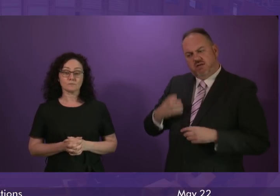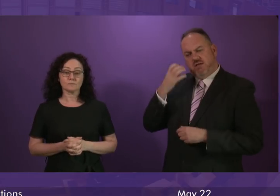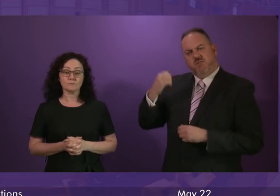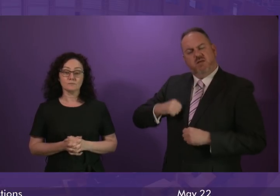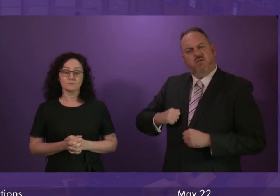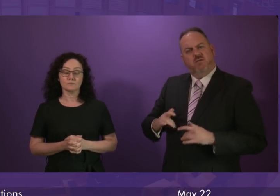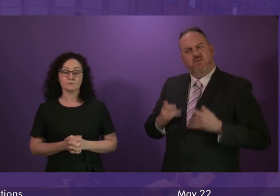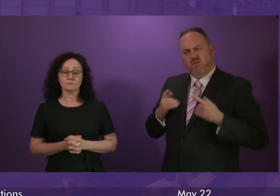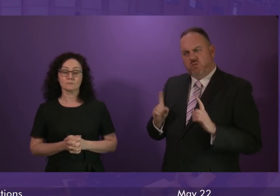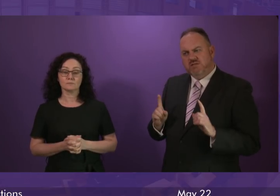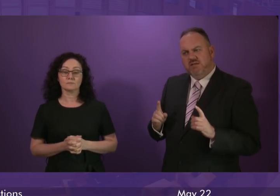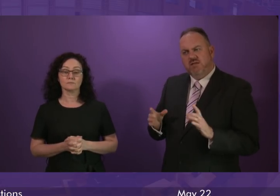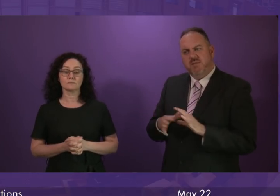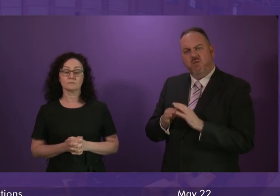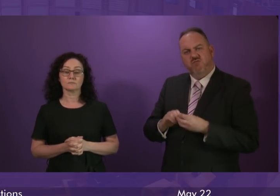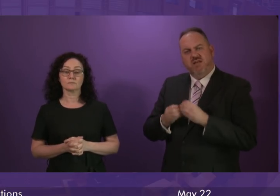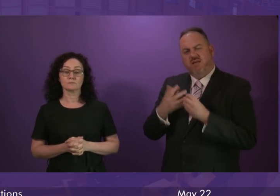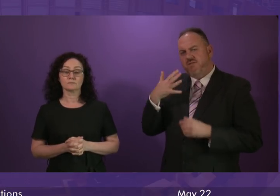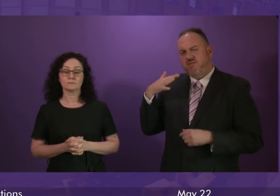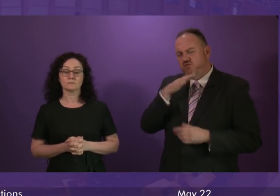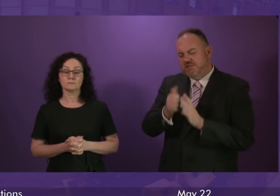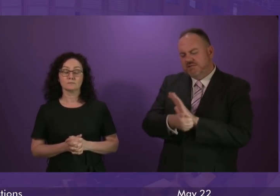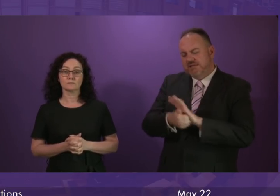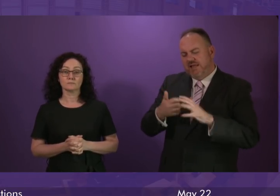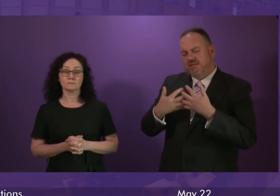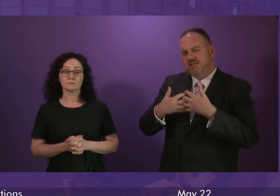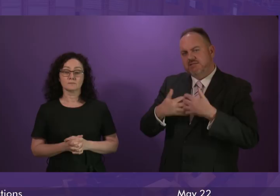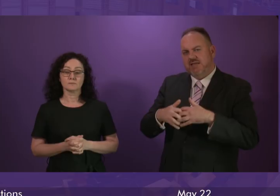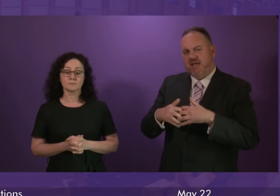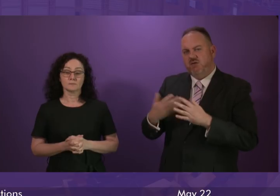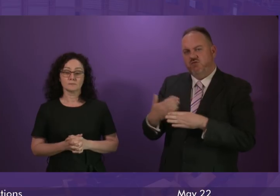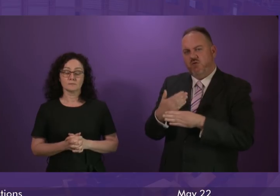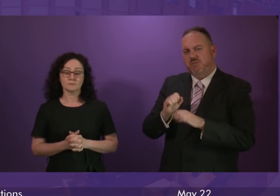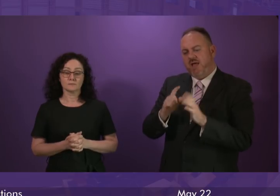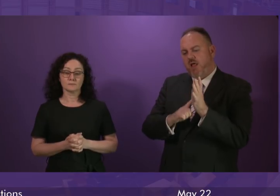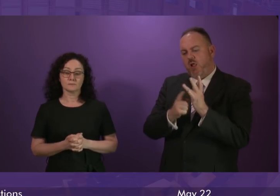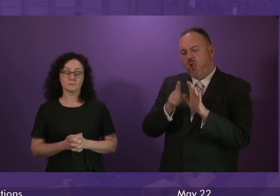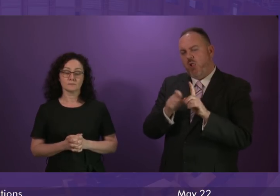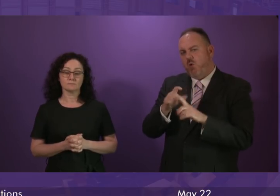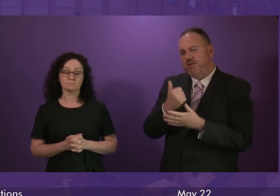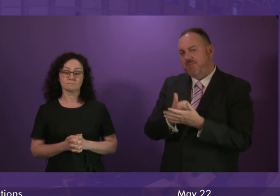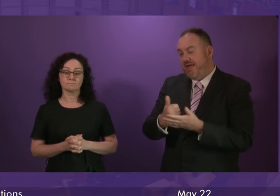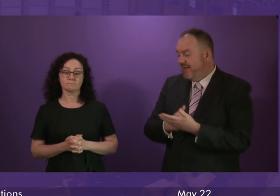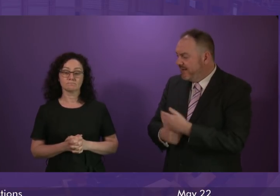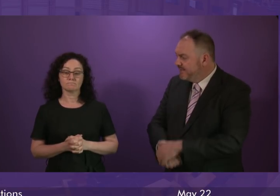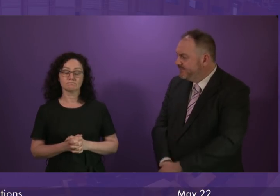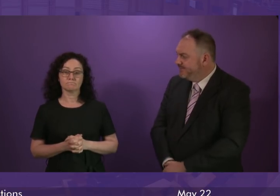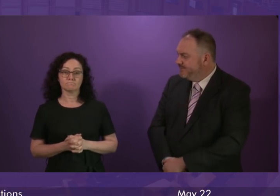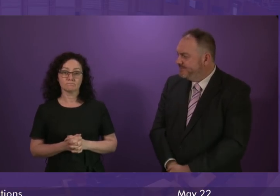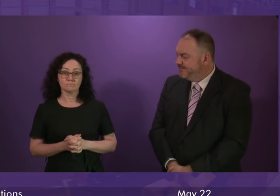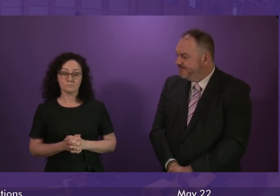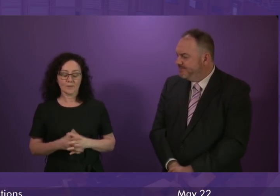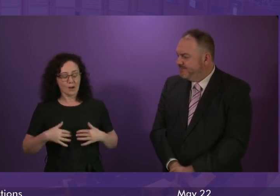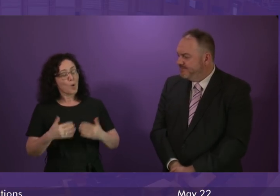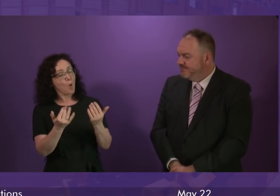the creation of 500 highly skilled tech jobs in Edinburgh by Lloyds Banking Group. First Minister. I warmly welcome the announcement of